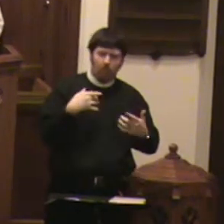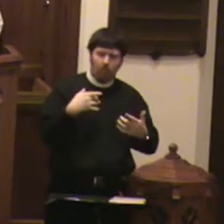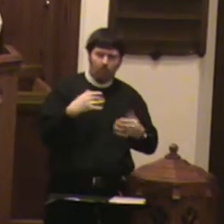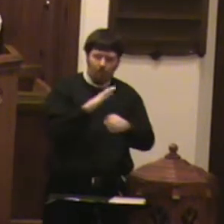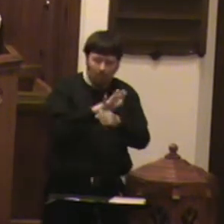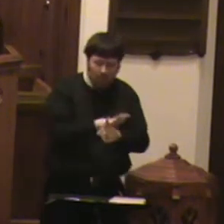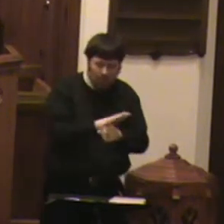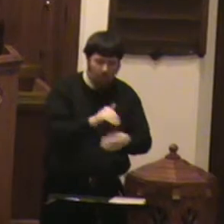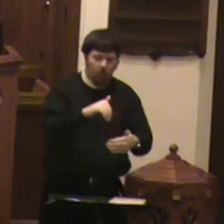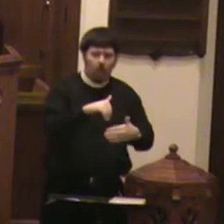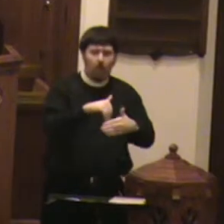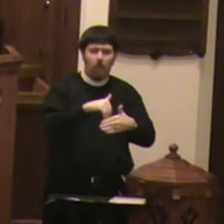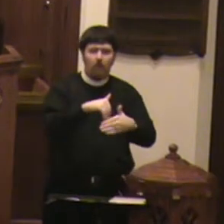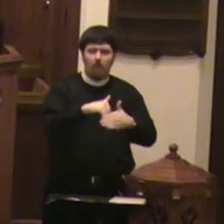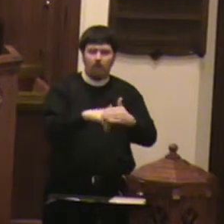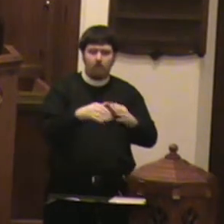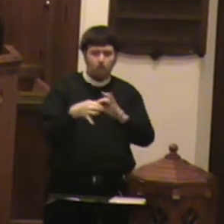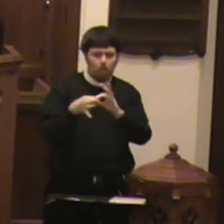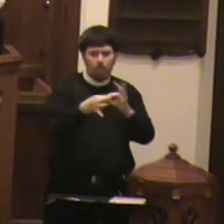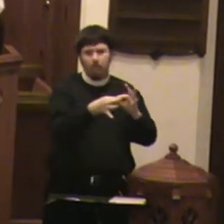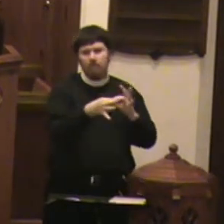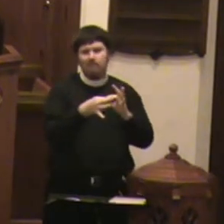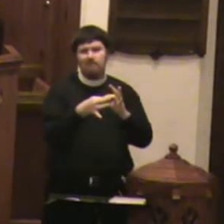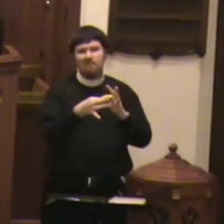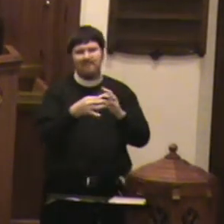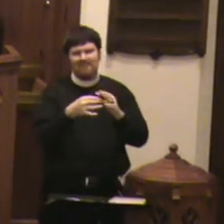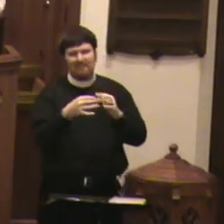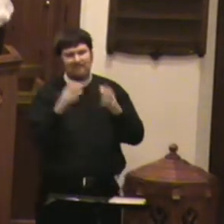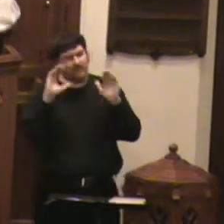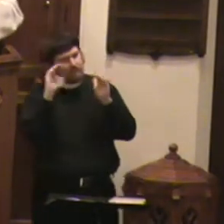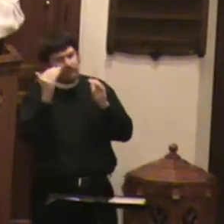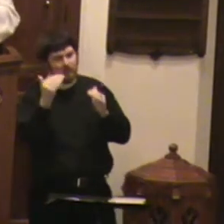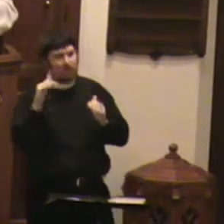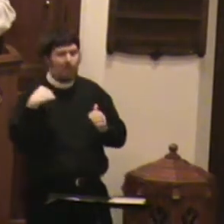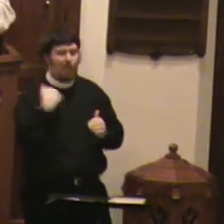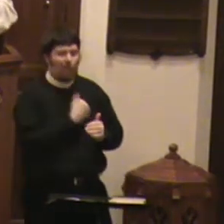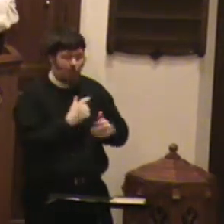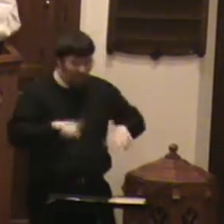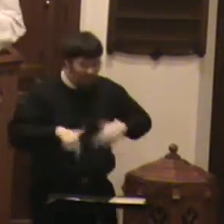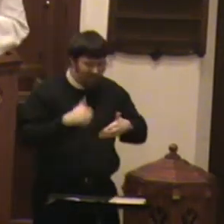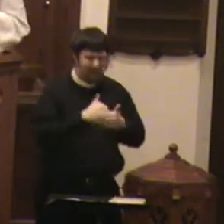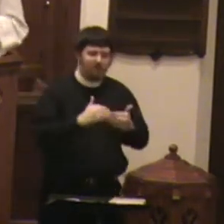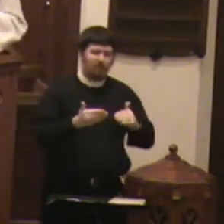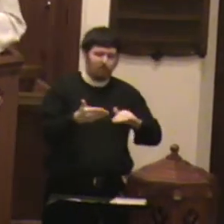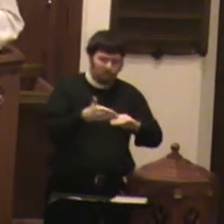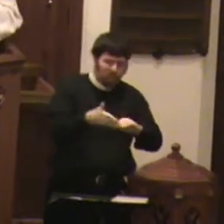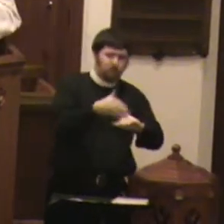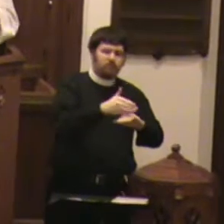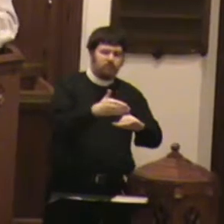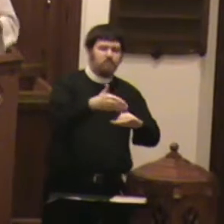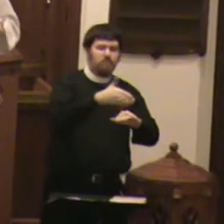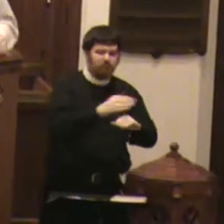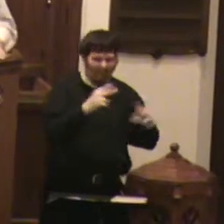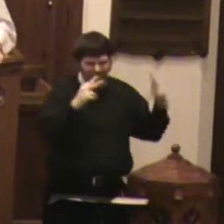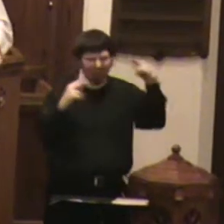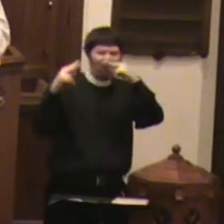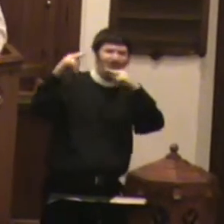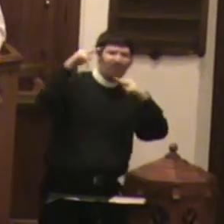Plus, it seems like we're living in an ever-increasing violent time, especially in an outer city.